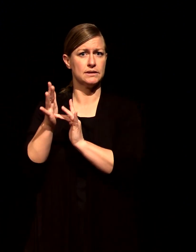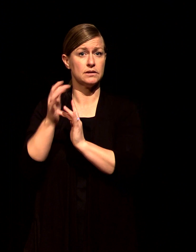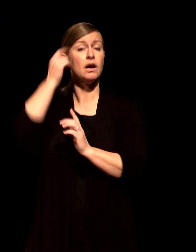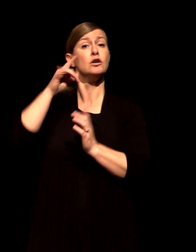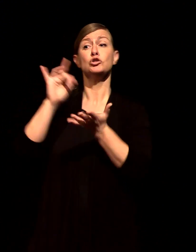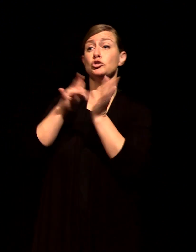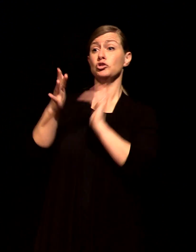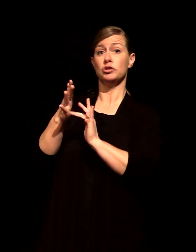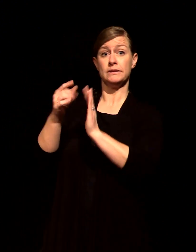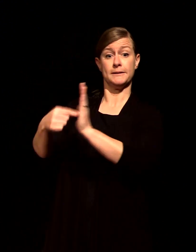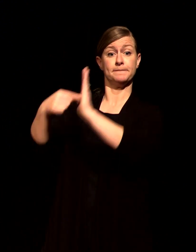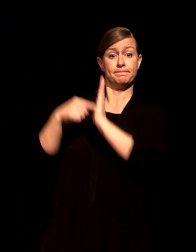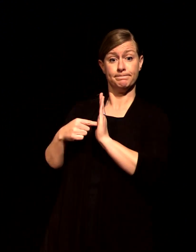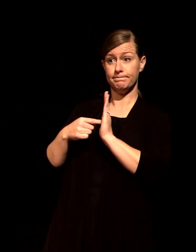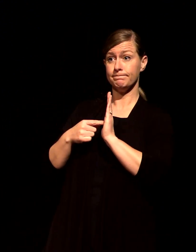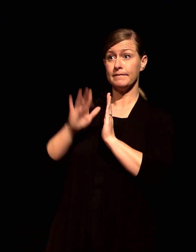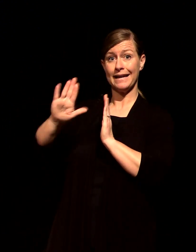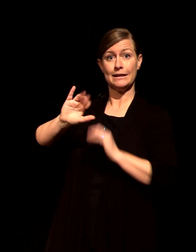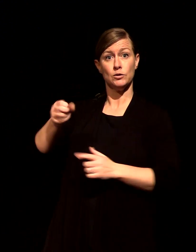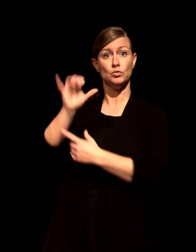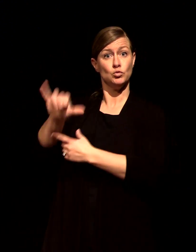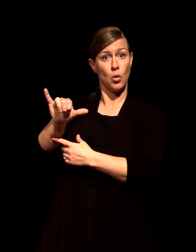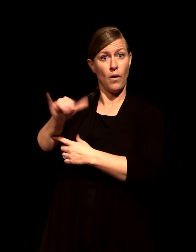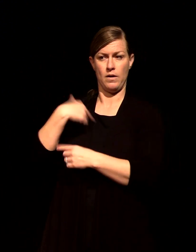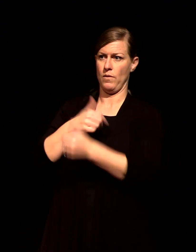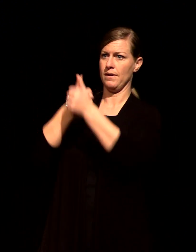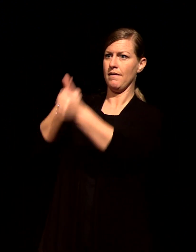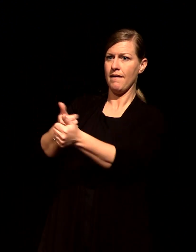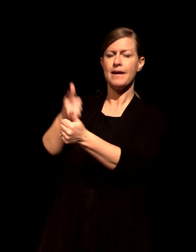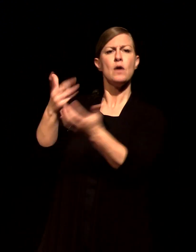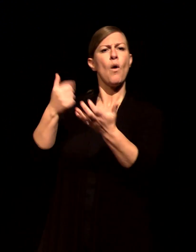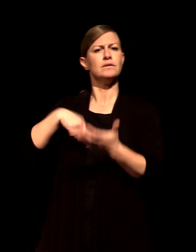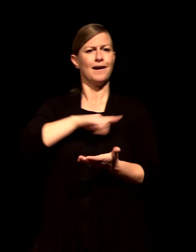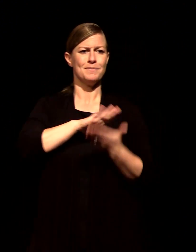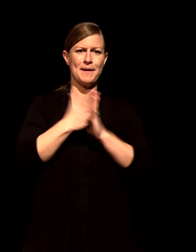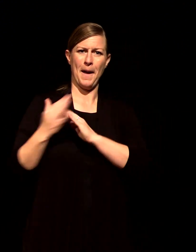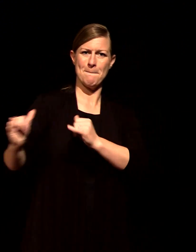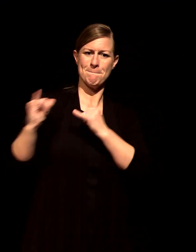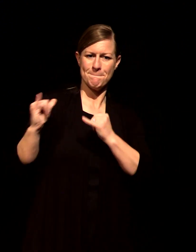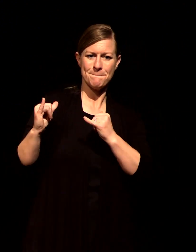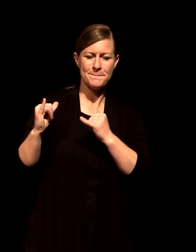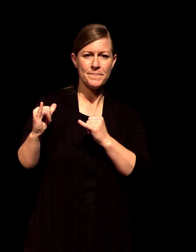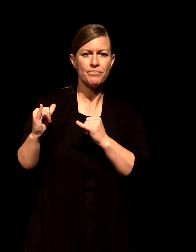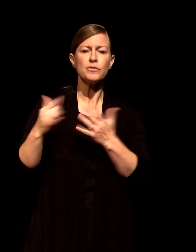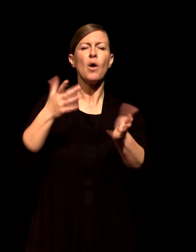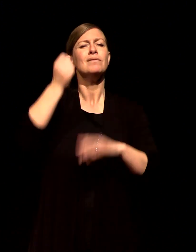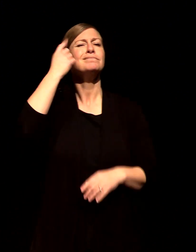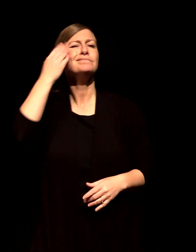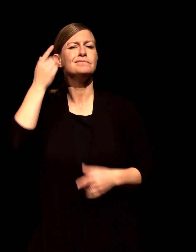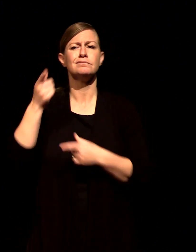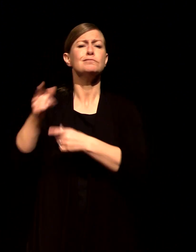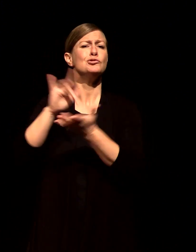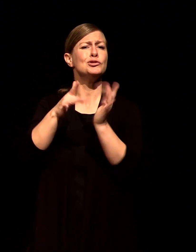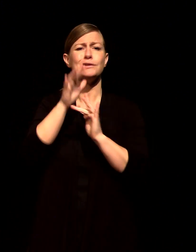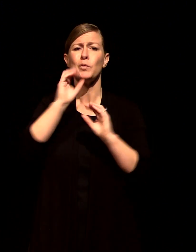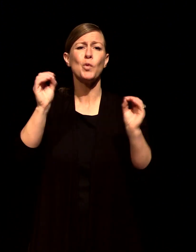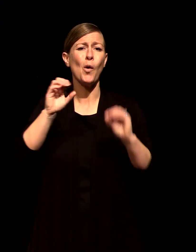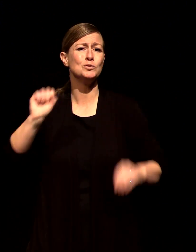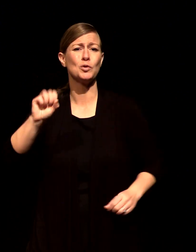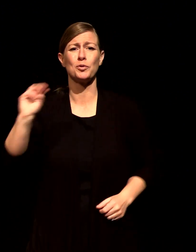through the Instagram of Jesus so we can't see you know when these moments where we don't have any actual photos of the time